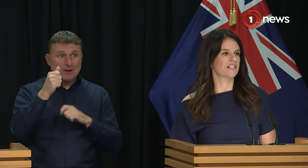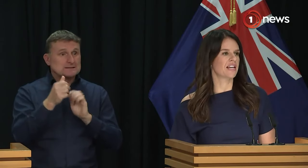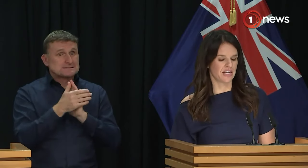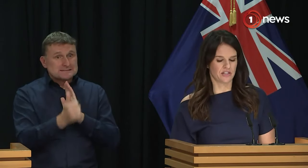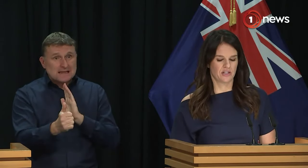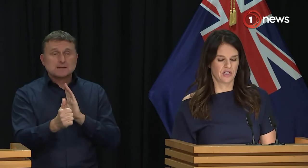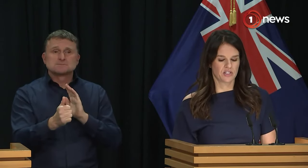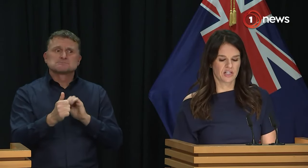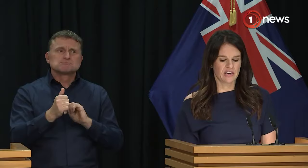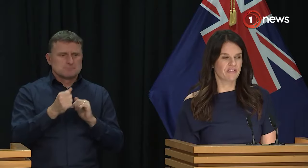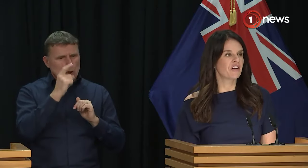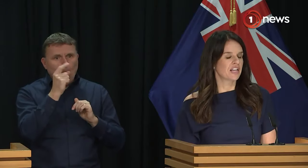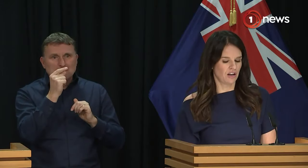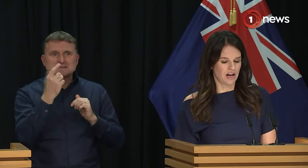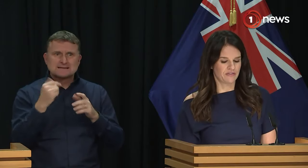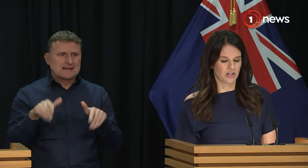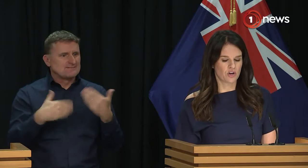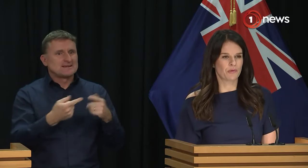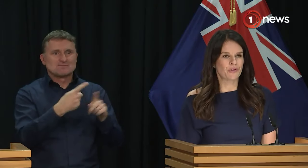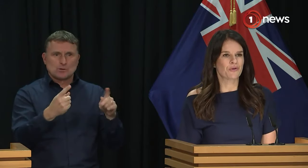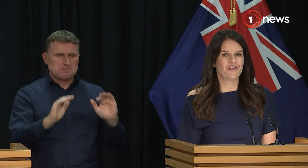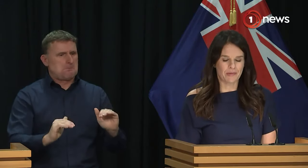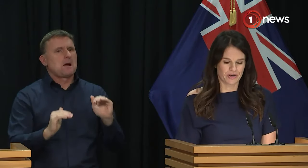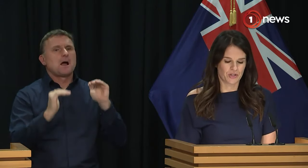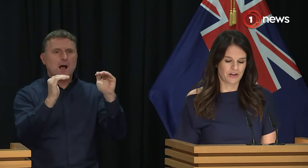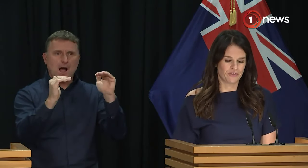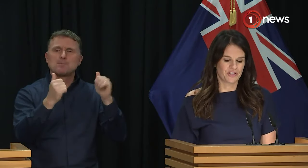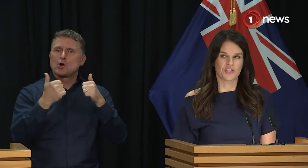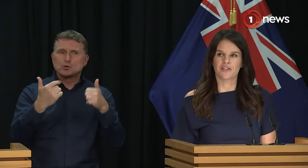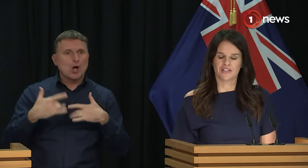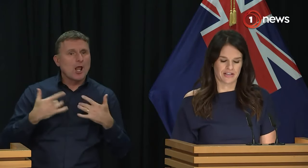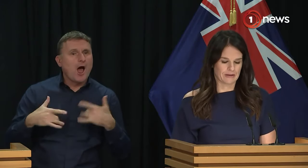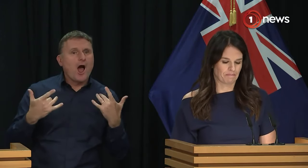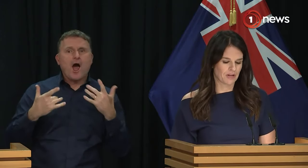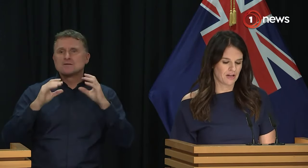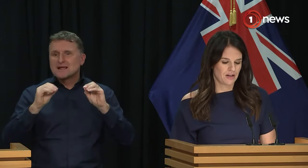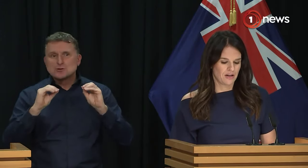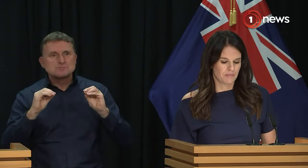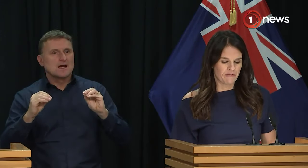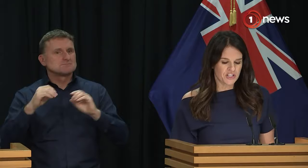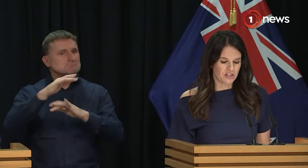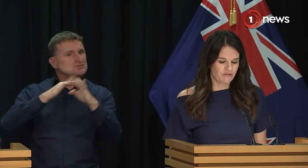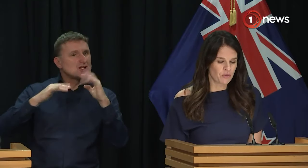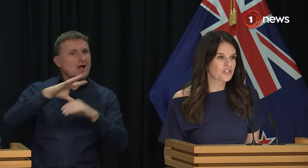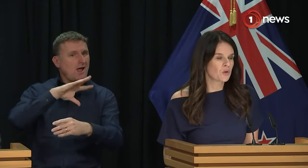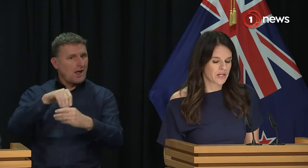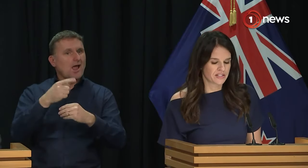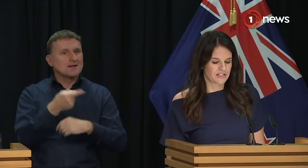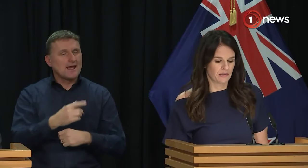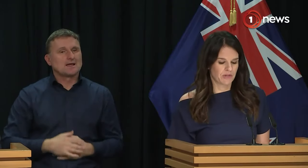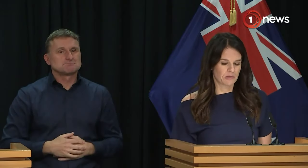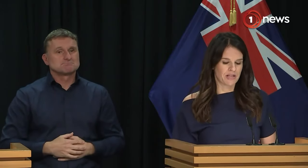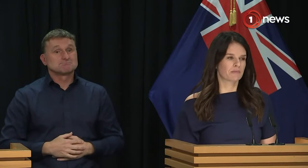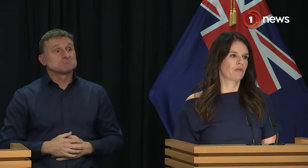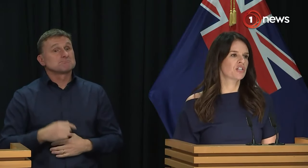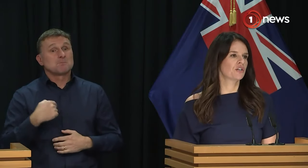competencies they need to lead fulfilling lives and contribute to a vibrant 21st century society. My vision for the schooling